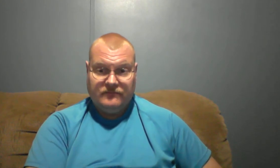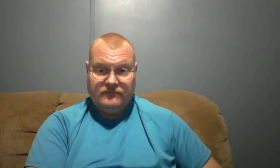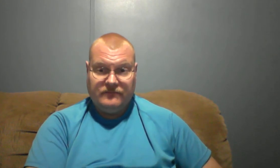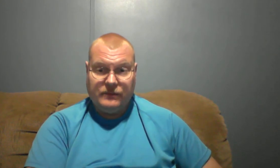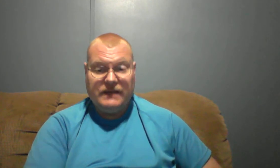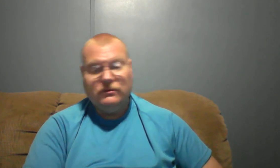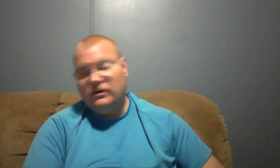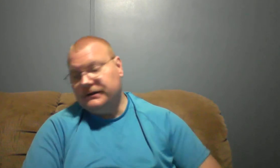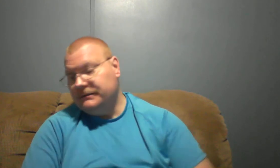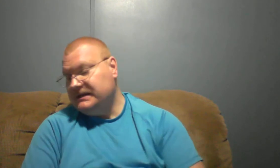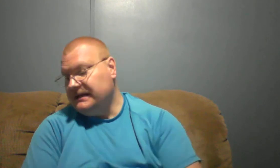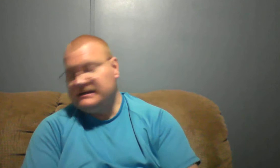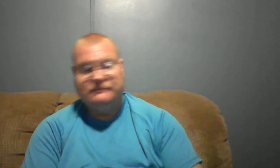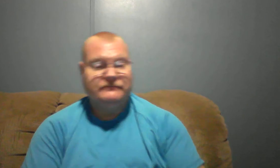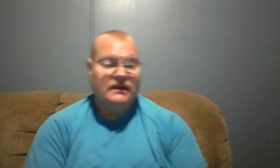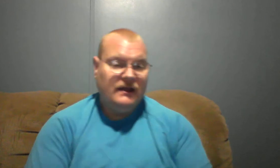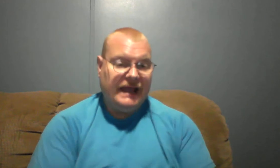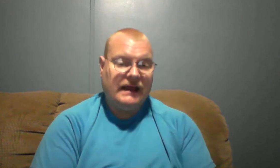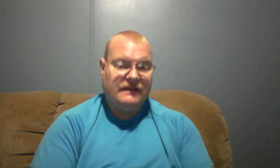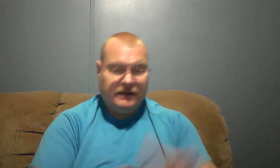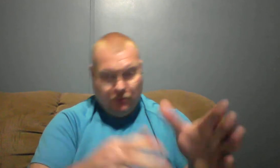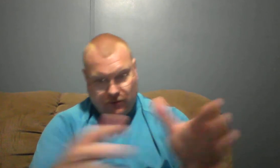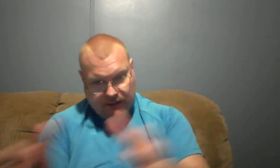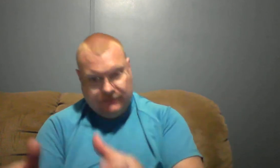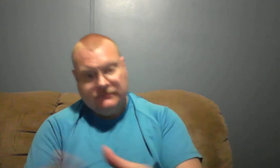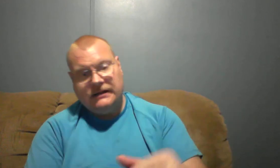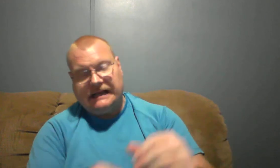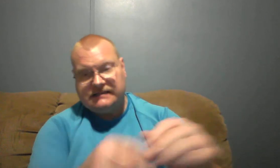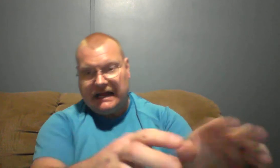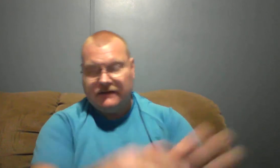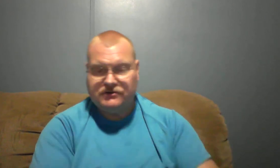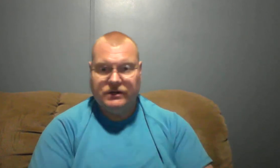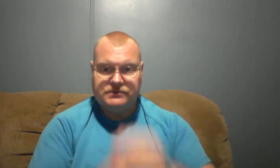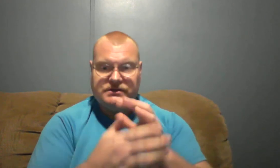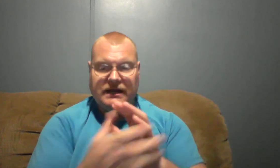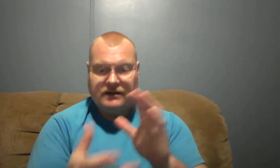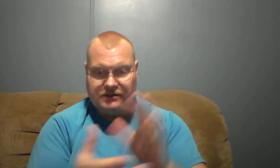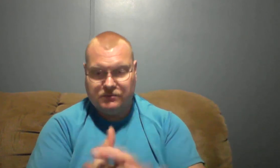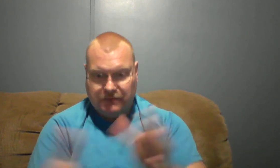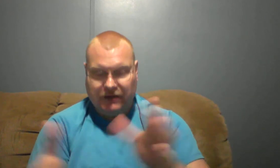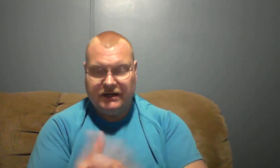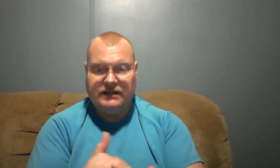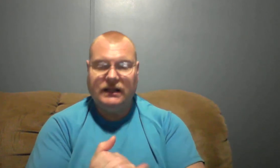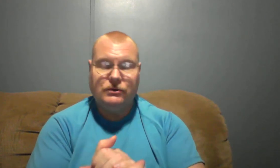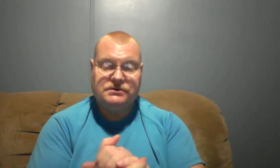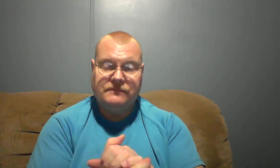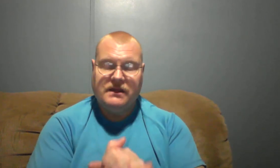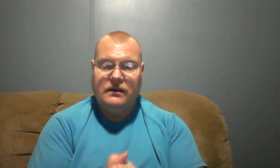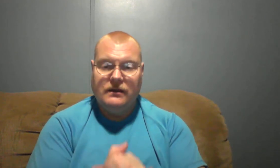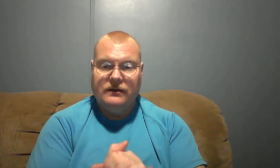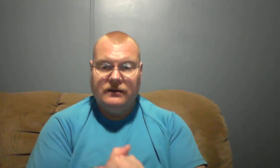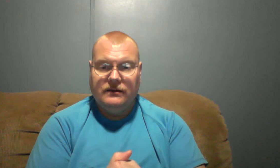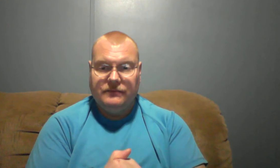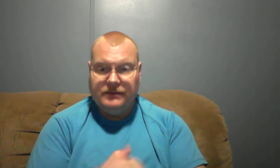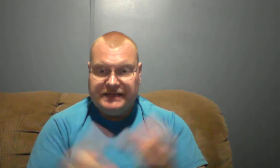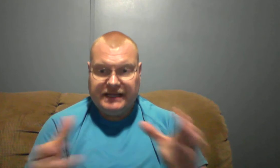the people look let me tell you something and I think we're going to exit out of the scriptures there because we're about ready to close let me tell you